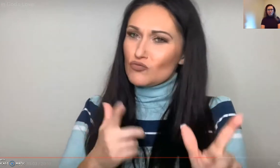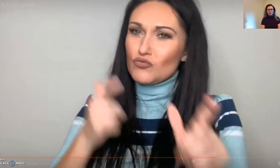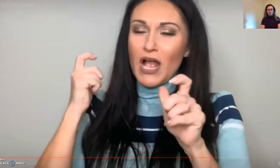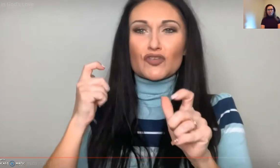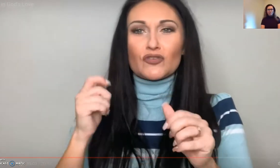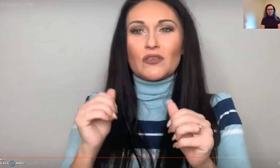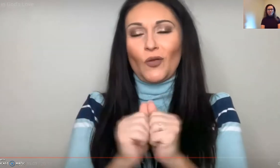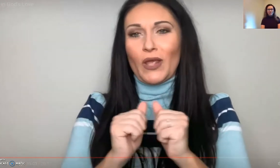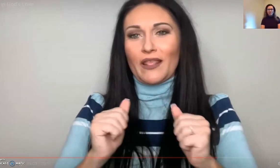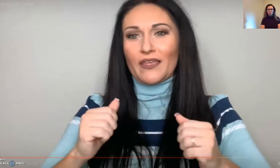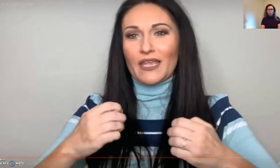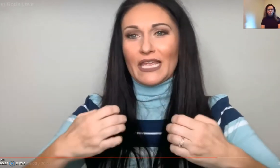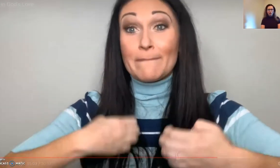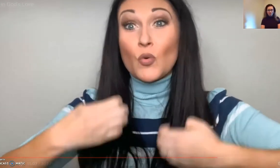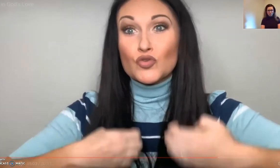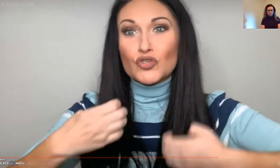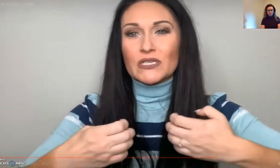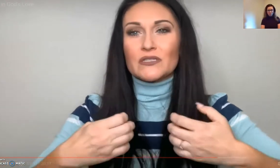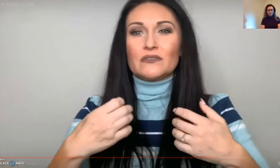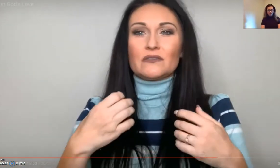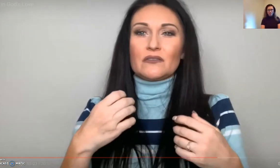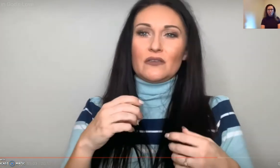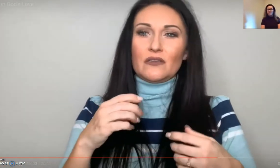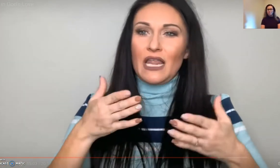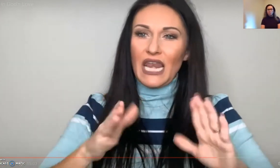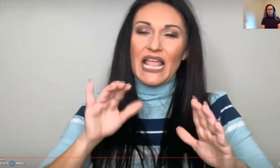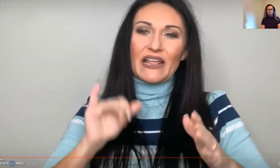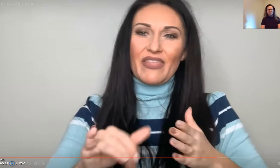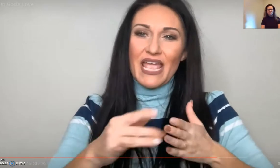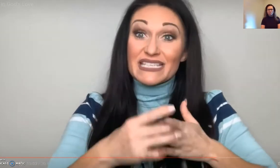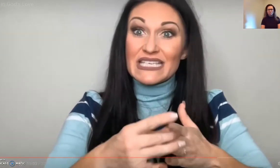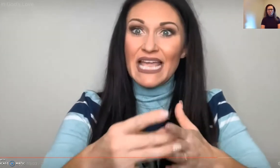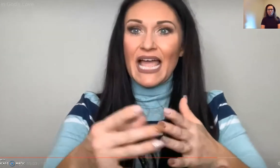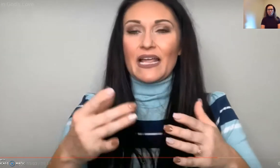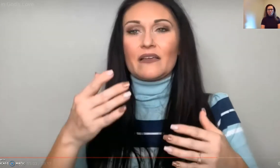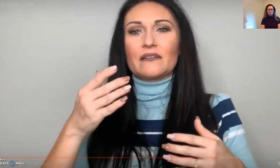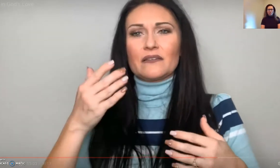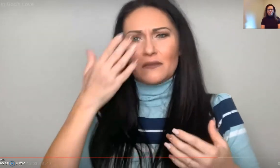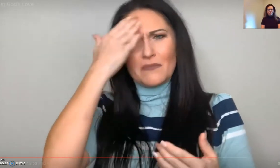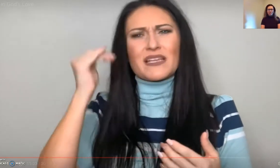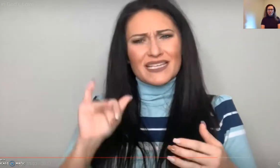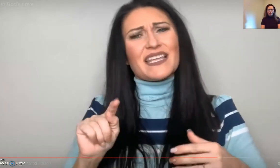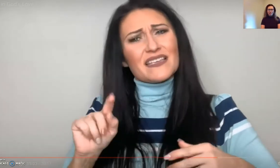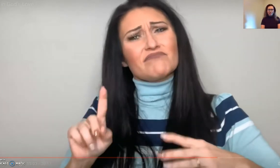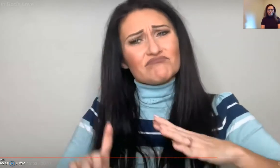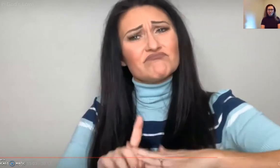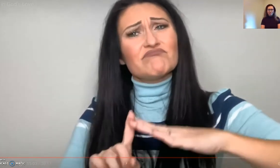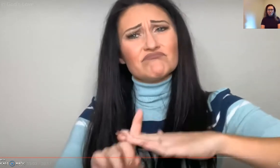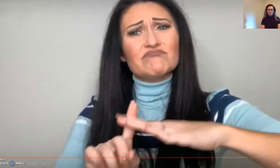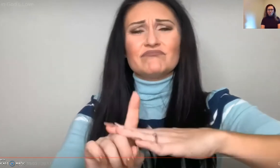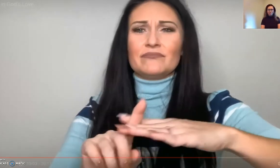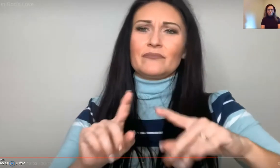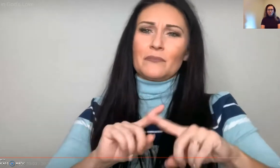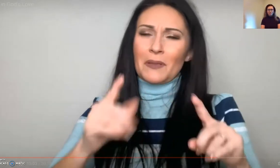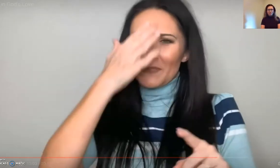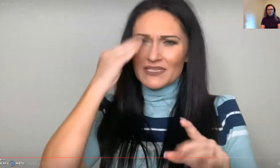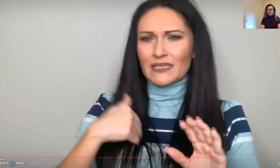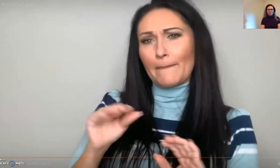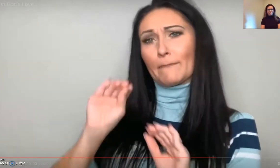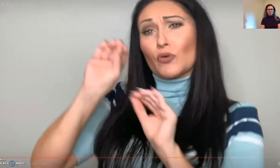Because I don't rush with my emotions and allow that to lead me, they